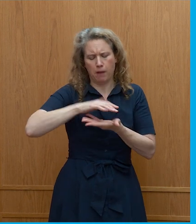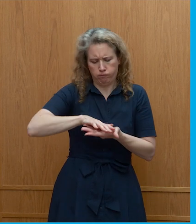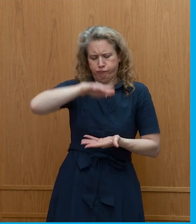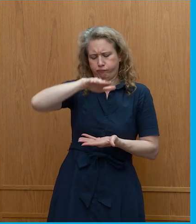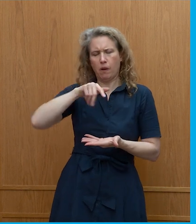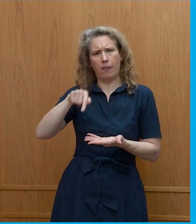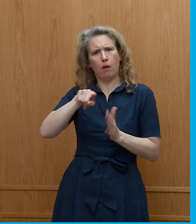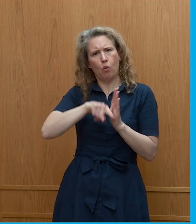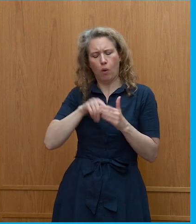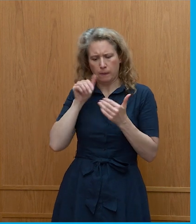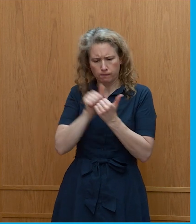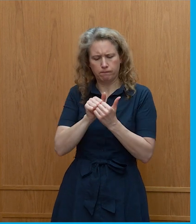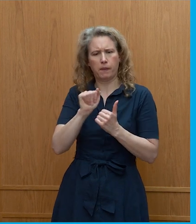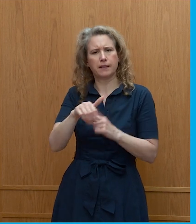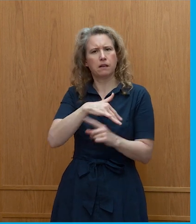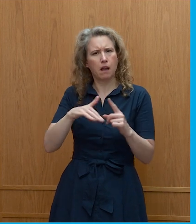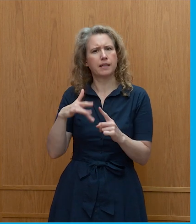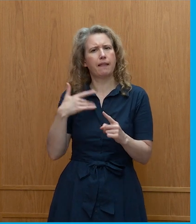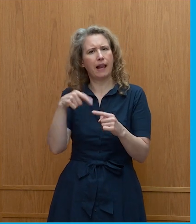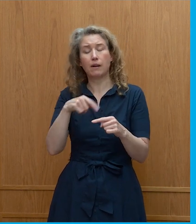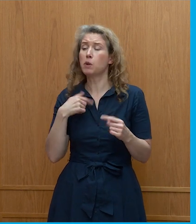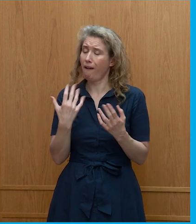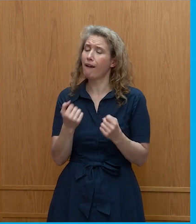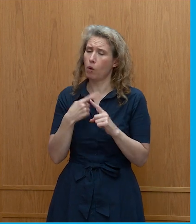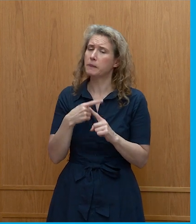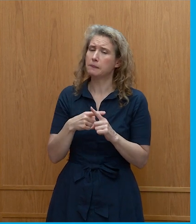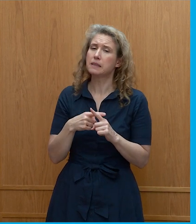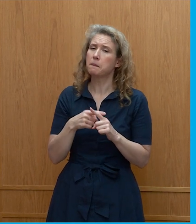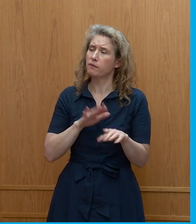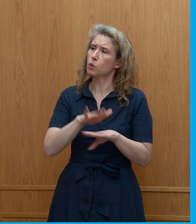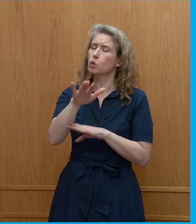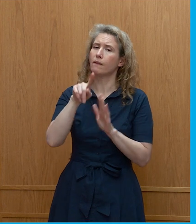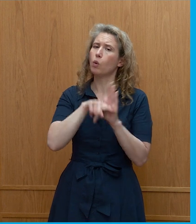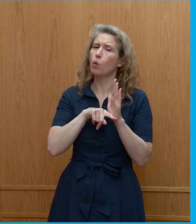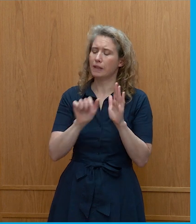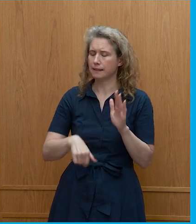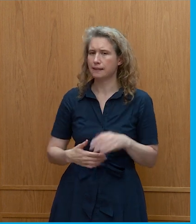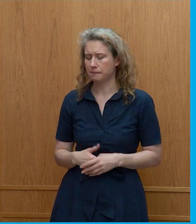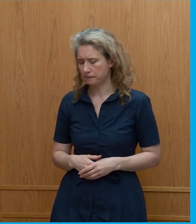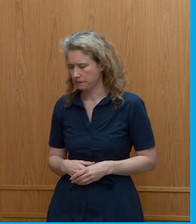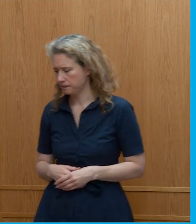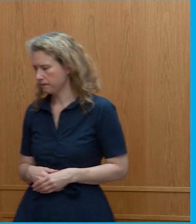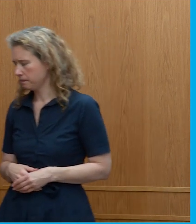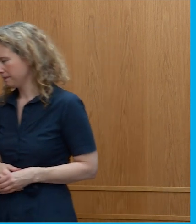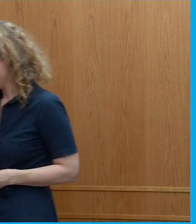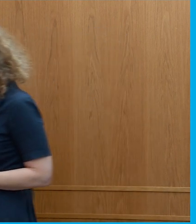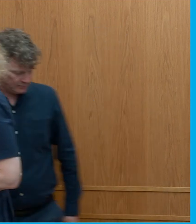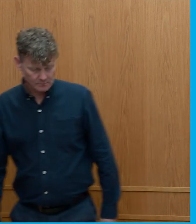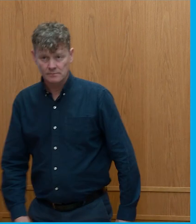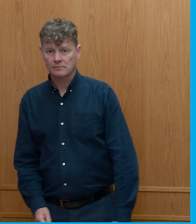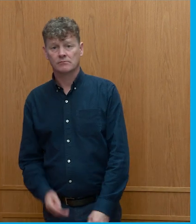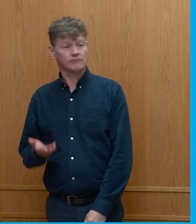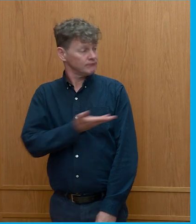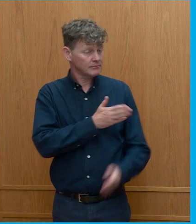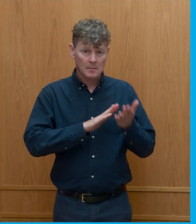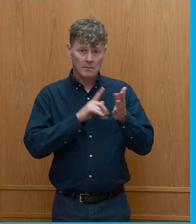society they live in at the moment. So I'm optimistic about what can be done in that regard. Okay. Go ahead, mate.